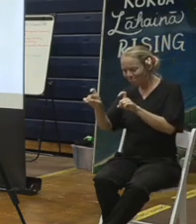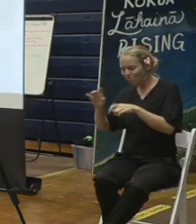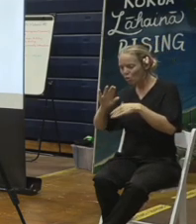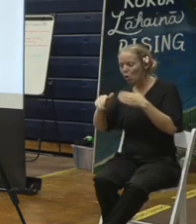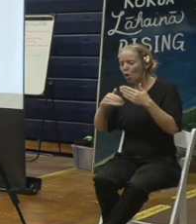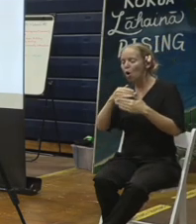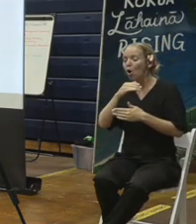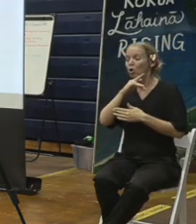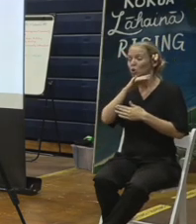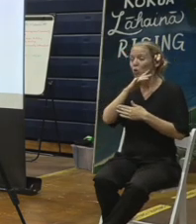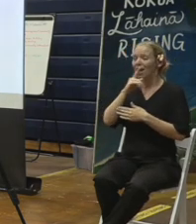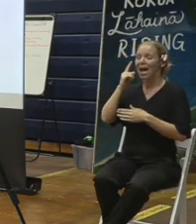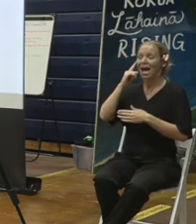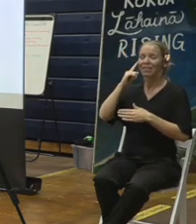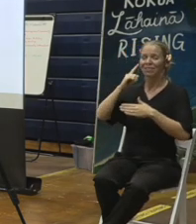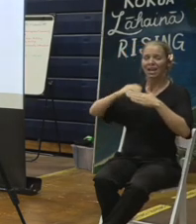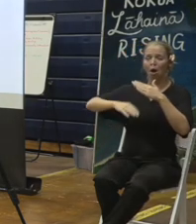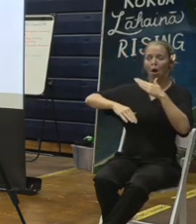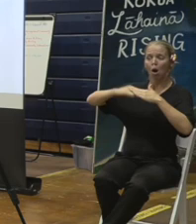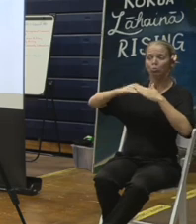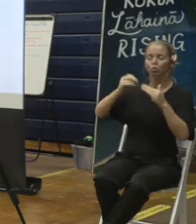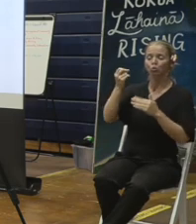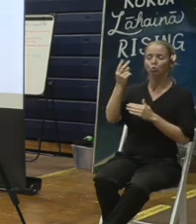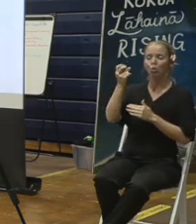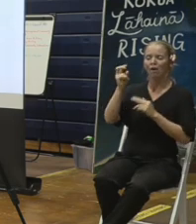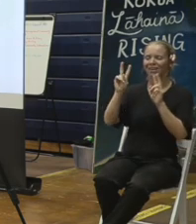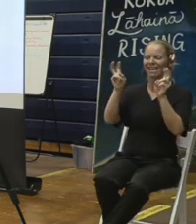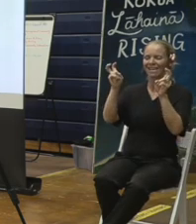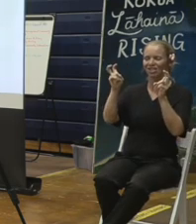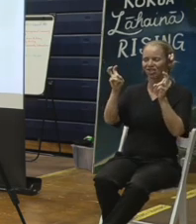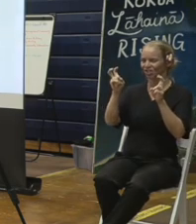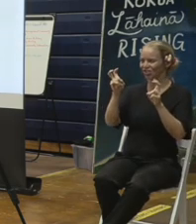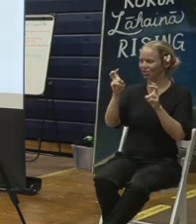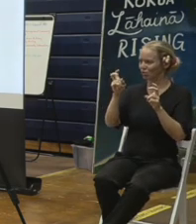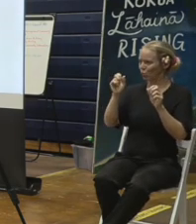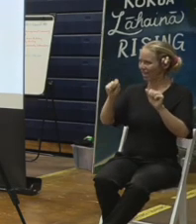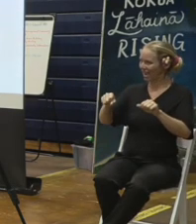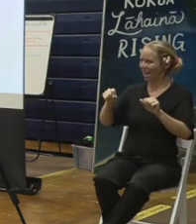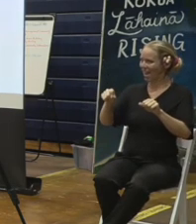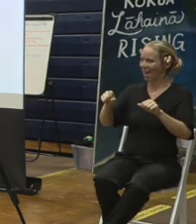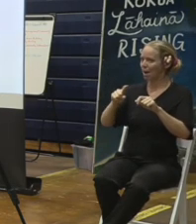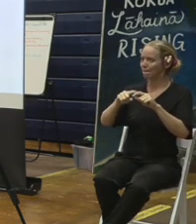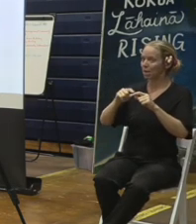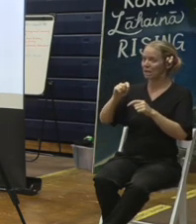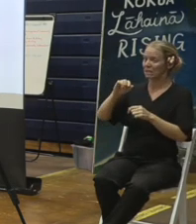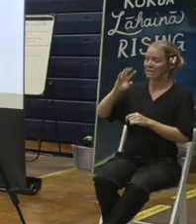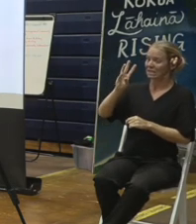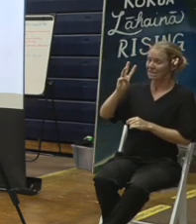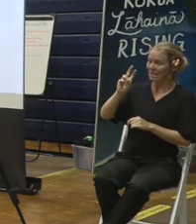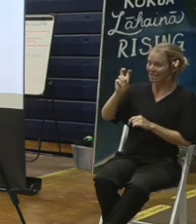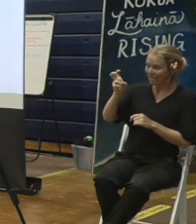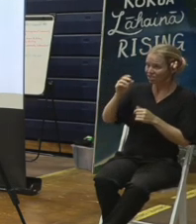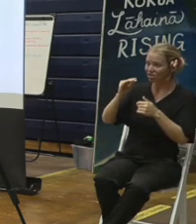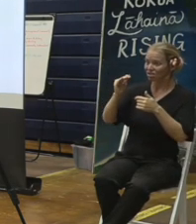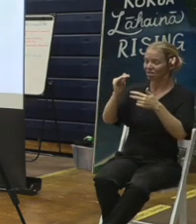12 inches. That is the max of our guidance, of our authority to remove the material from any